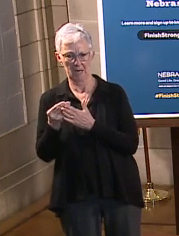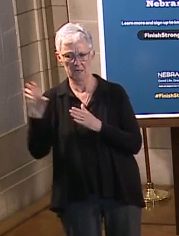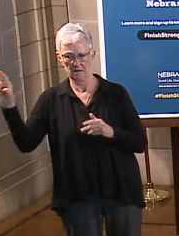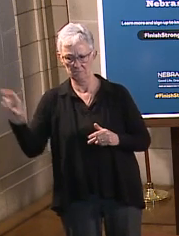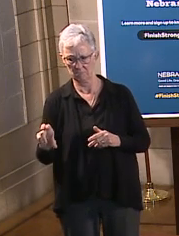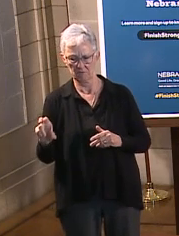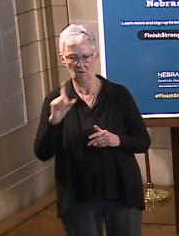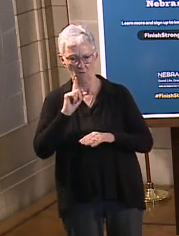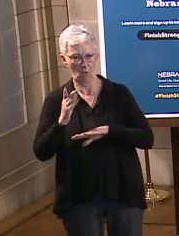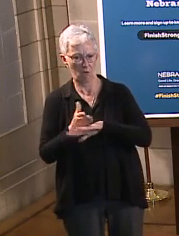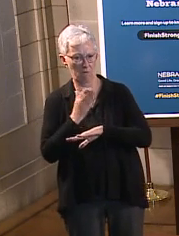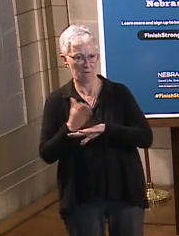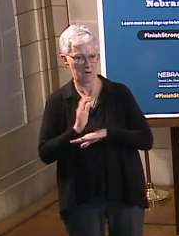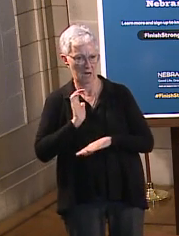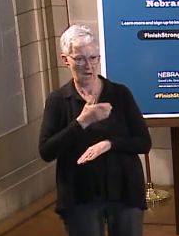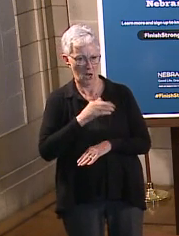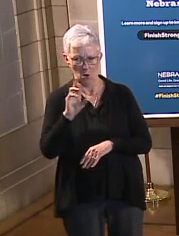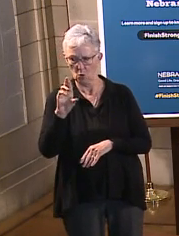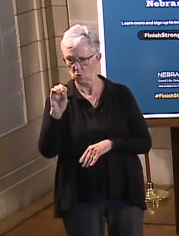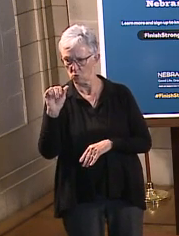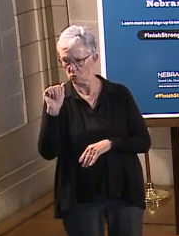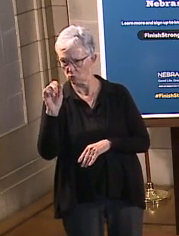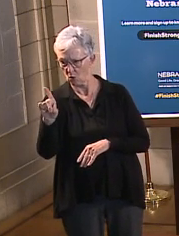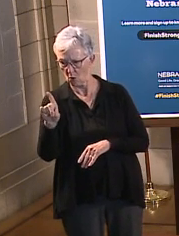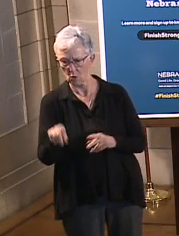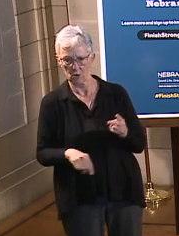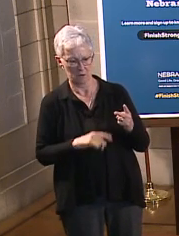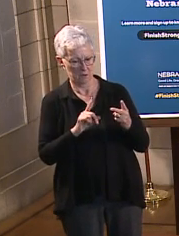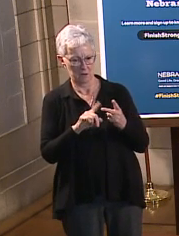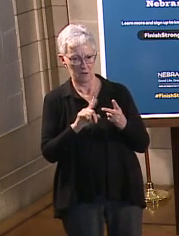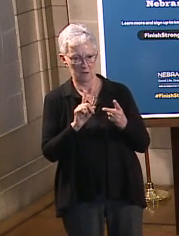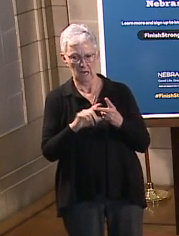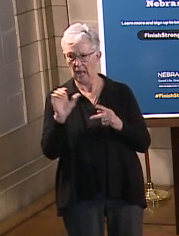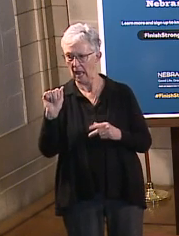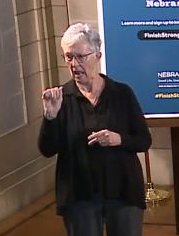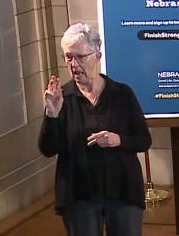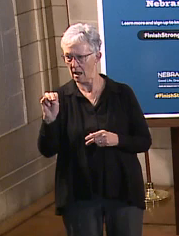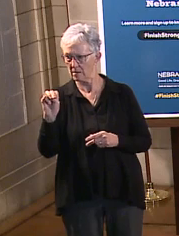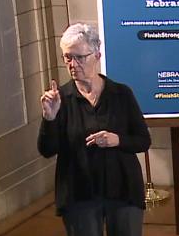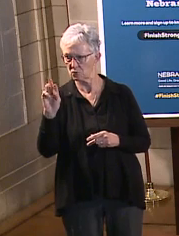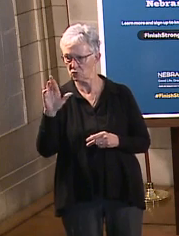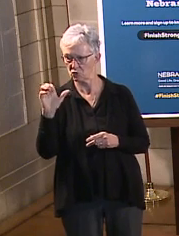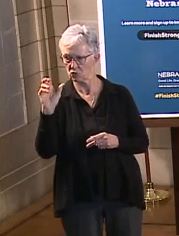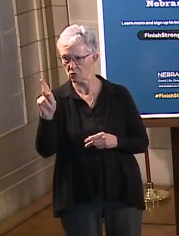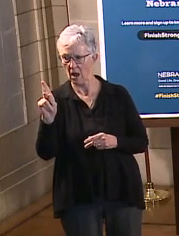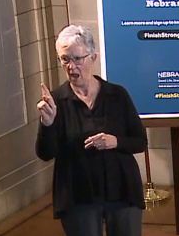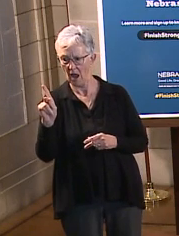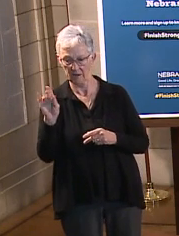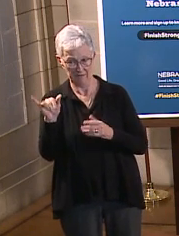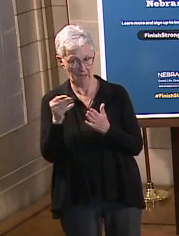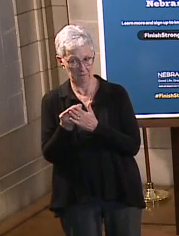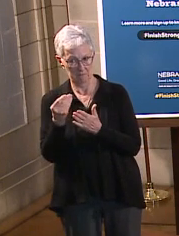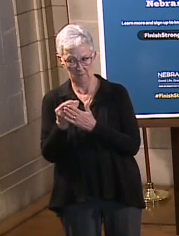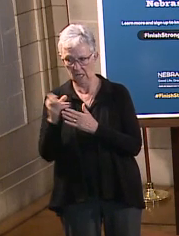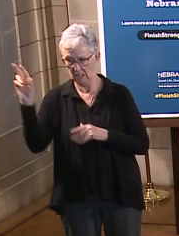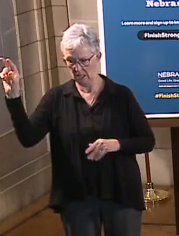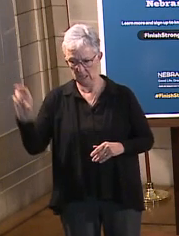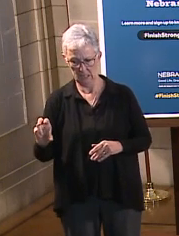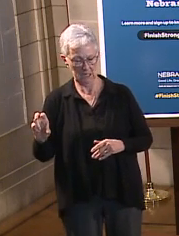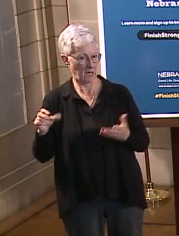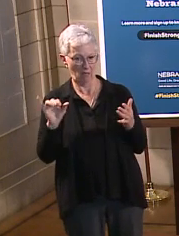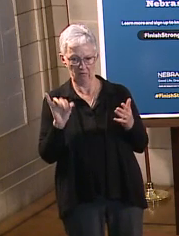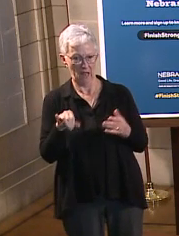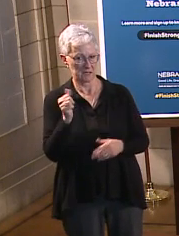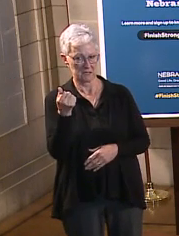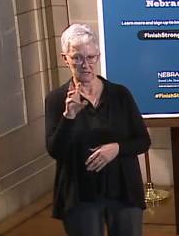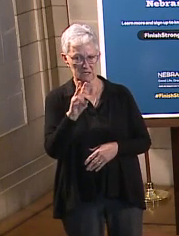transit, the $80 billion in a bailout for Amtrak, even if you include that in infrastructure, you're talking about 16% of the program